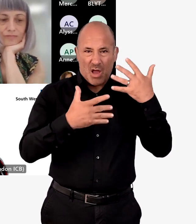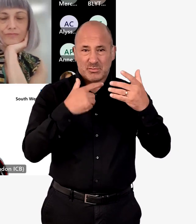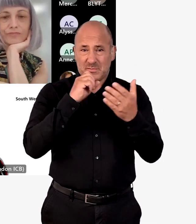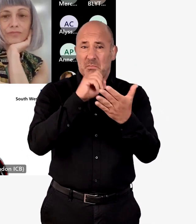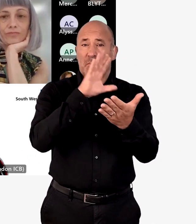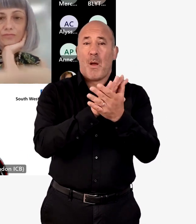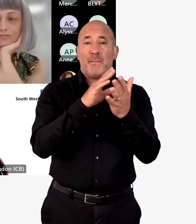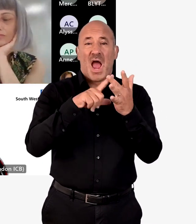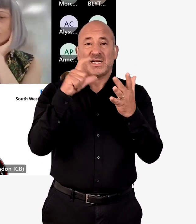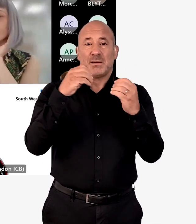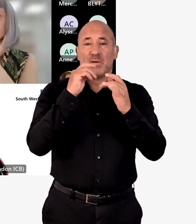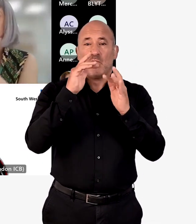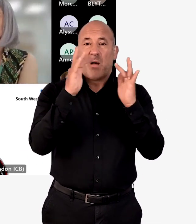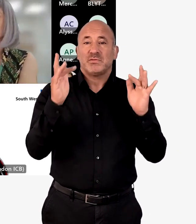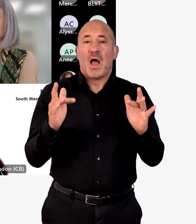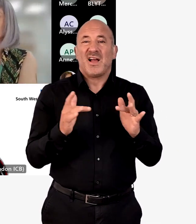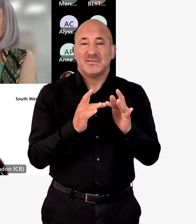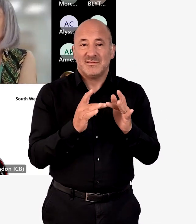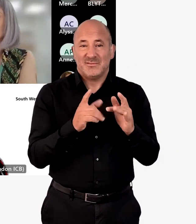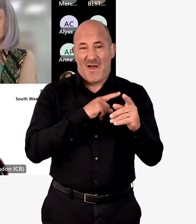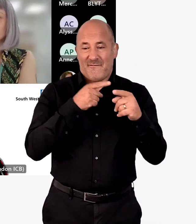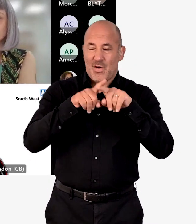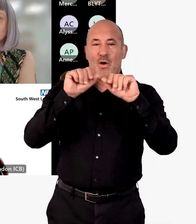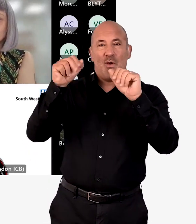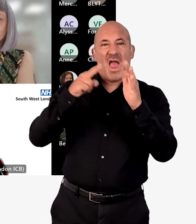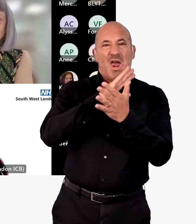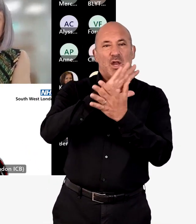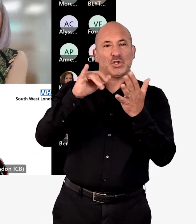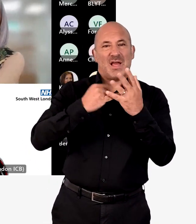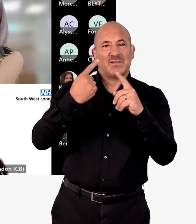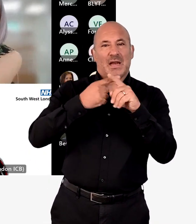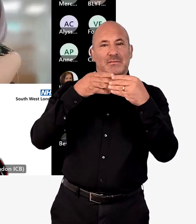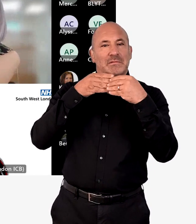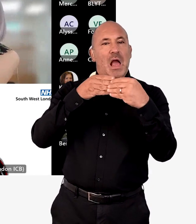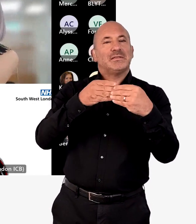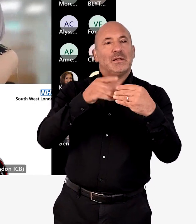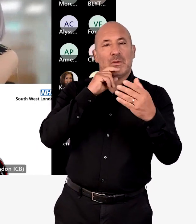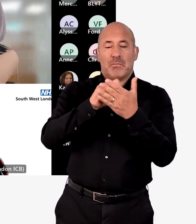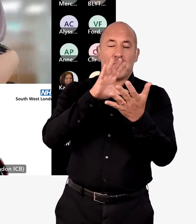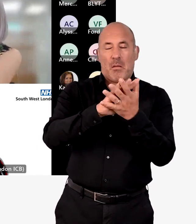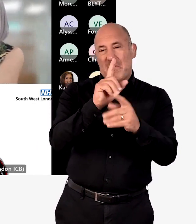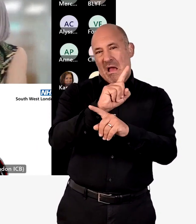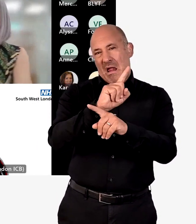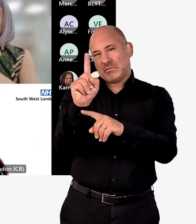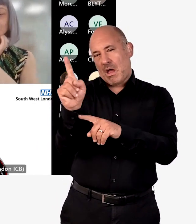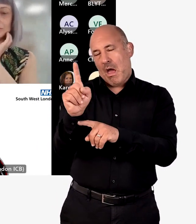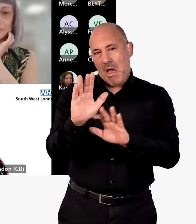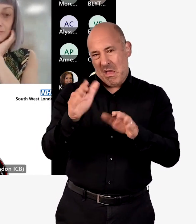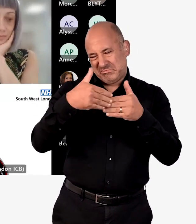report and the accounts will be made available, published on the ICB website in line with NHS England